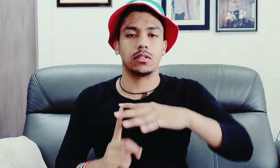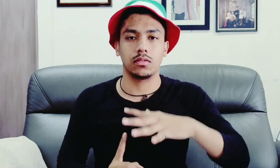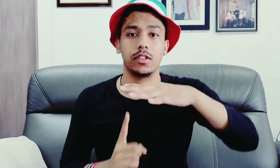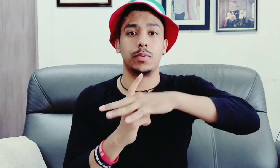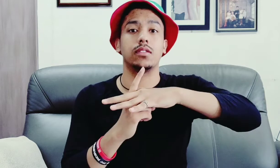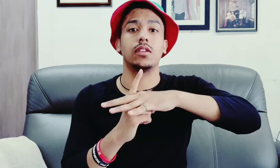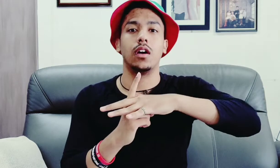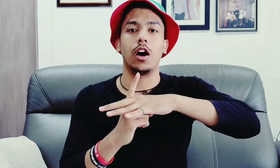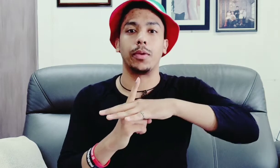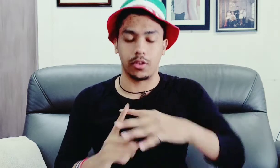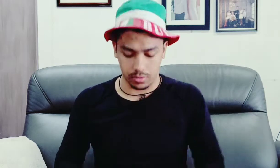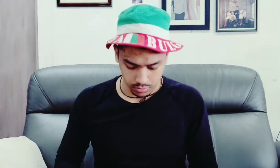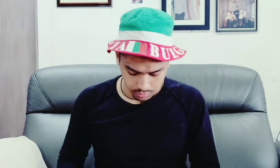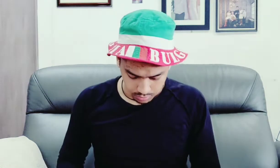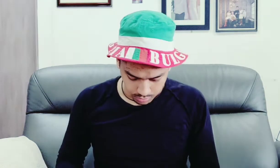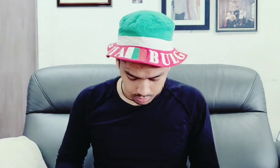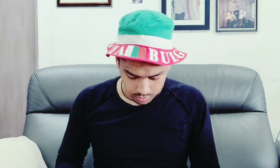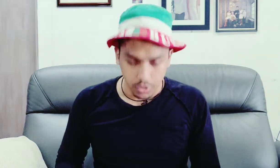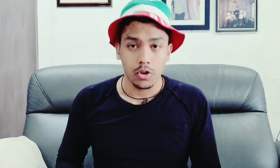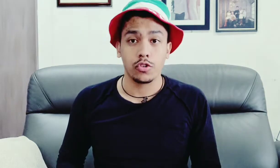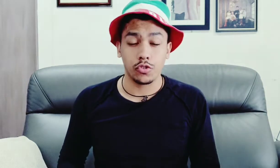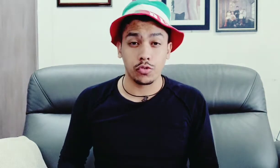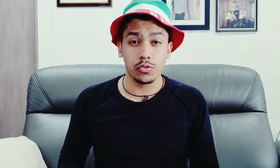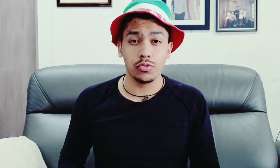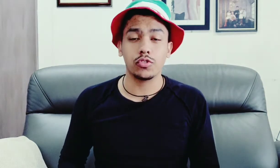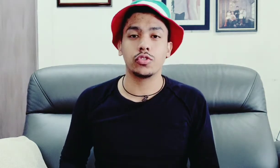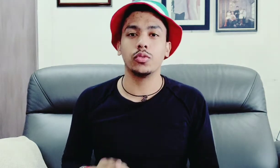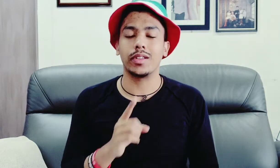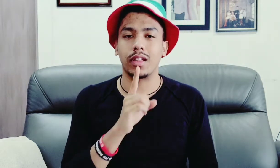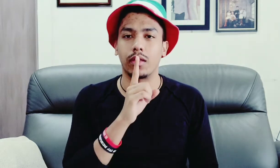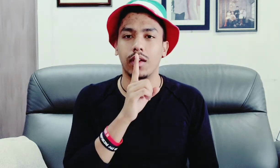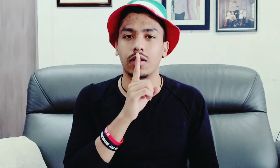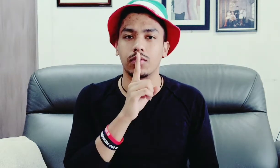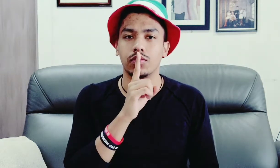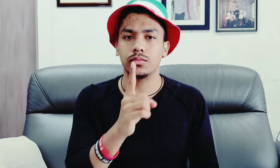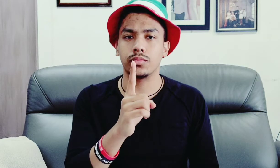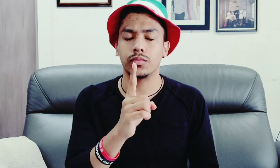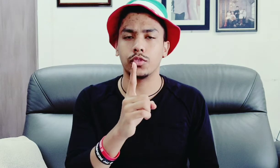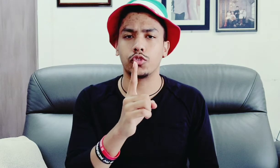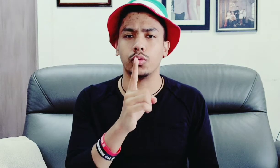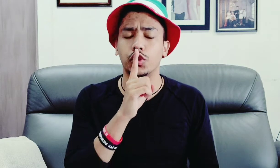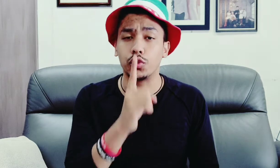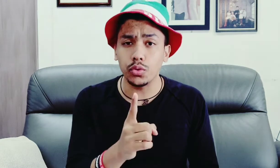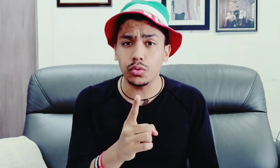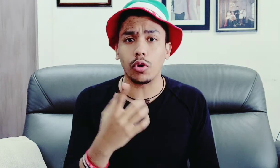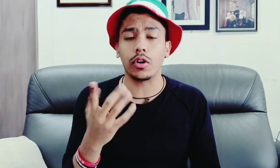this means up here okay true true true true like that true true or